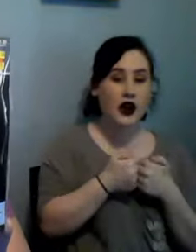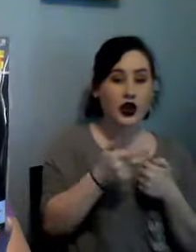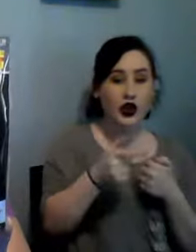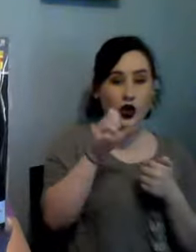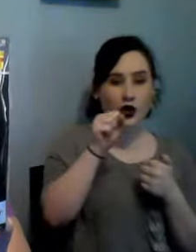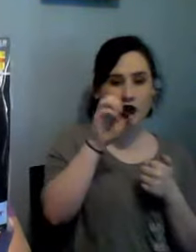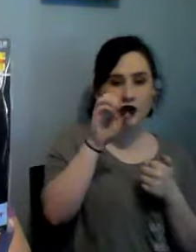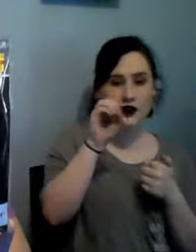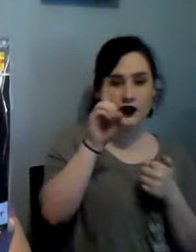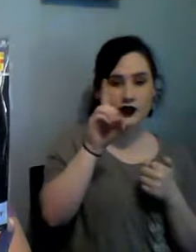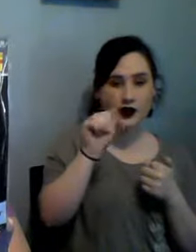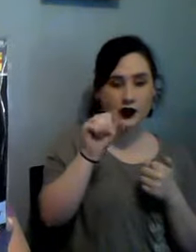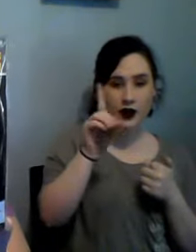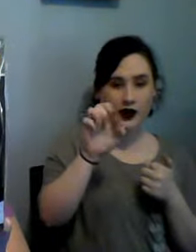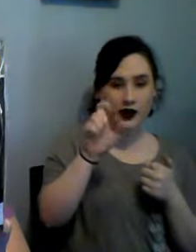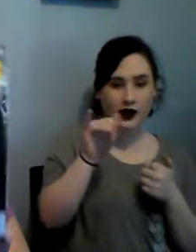love soda